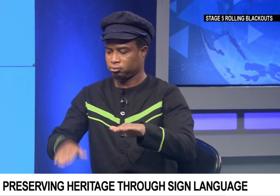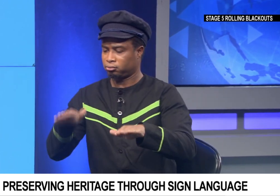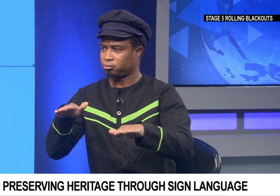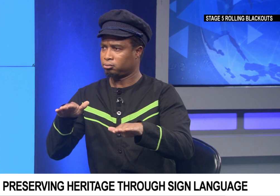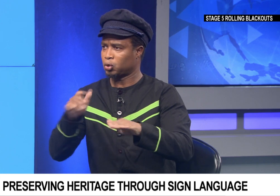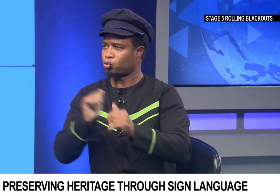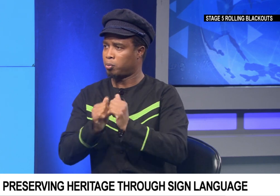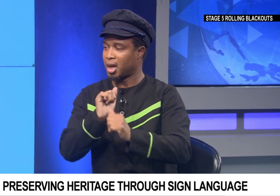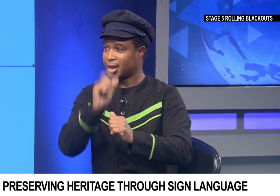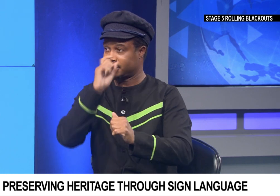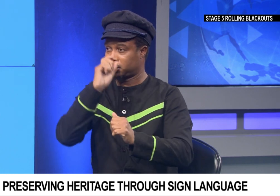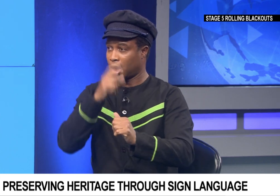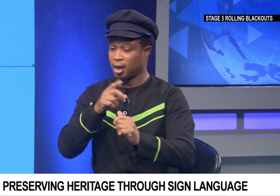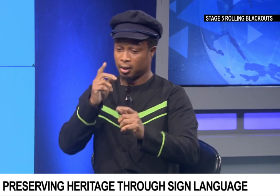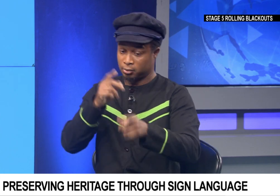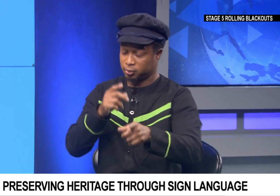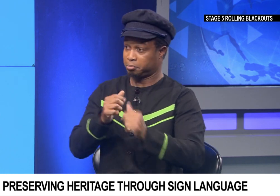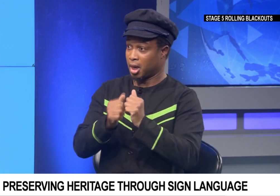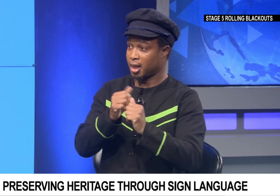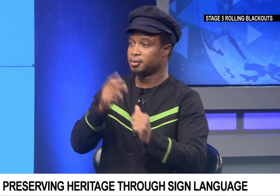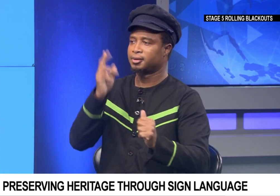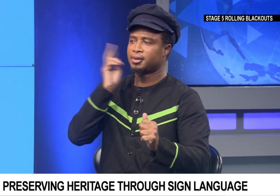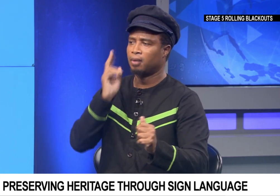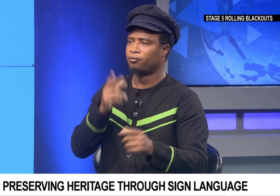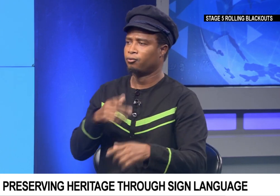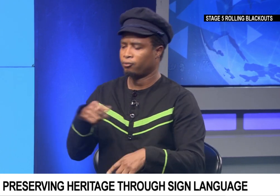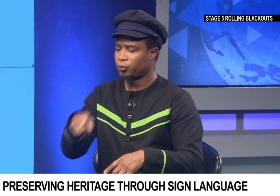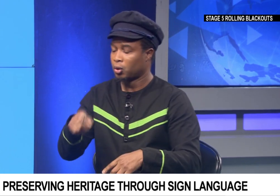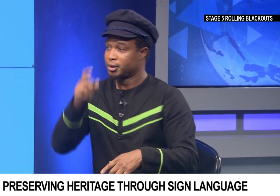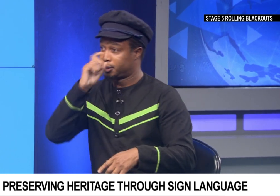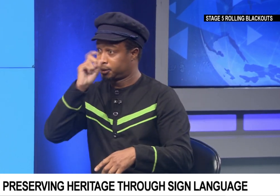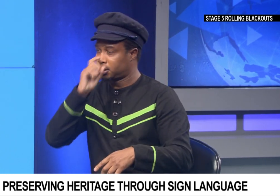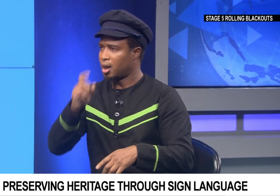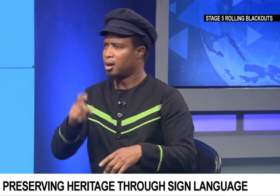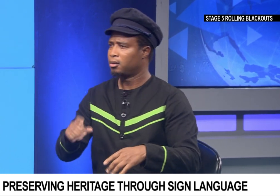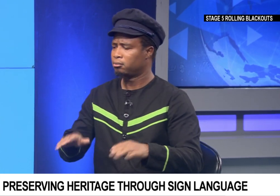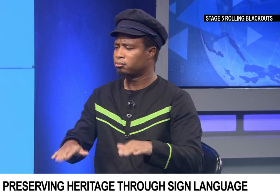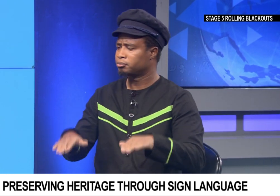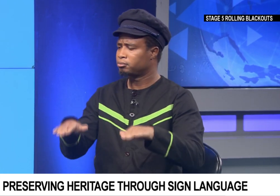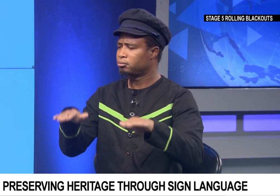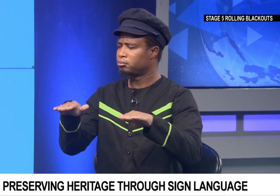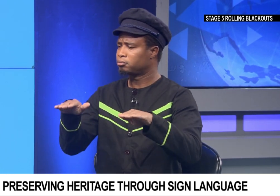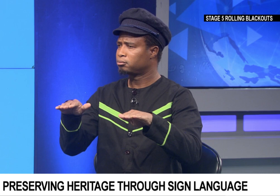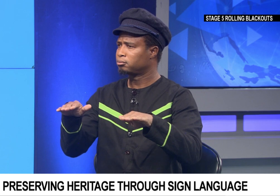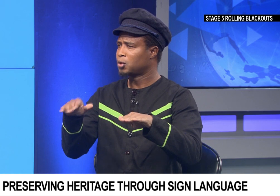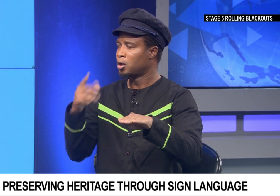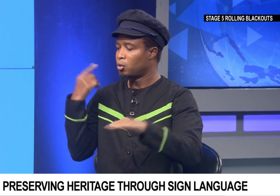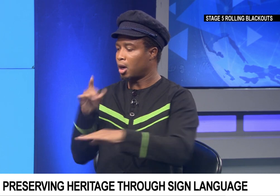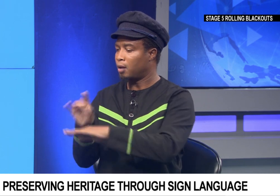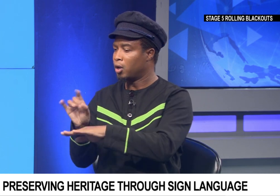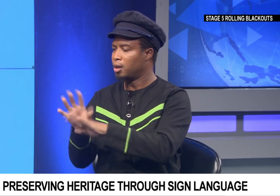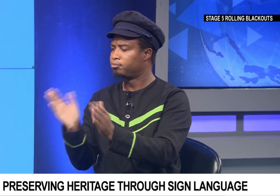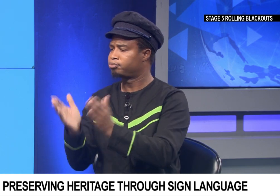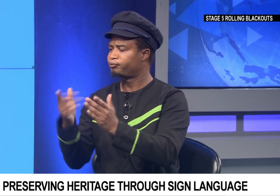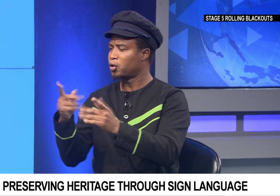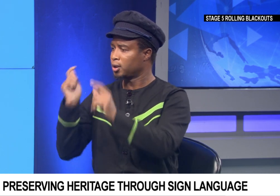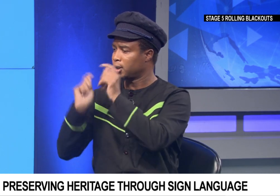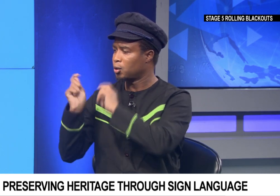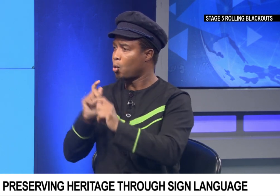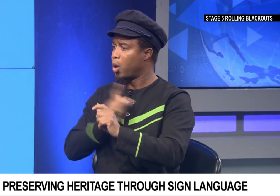then that communication, because if that child has got siblings who are hearing, they've got access